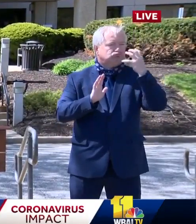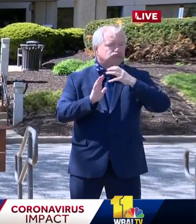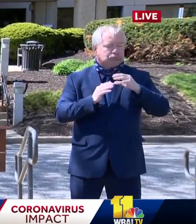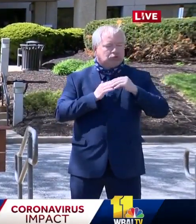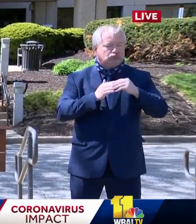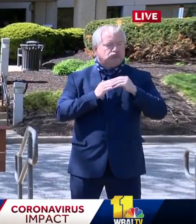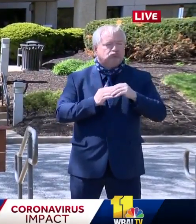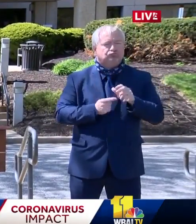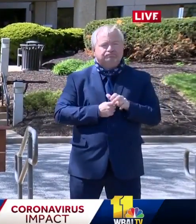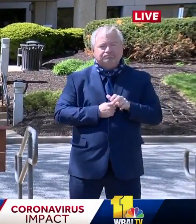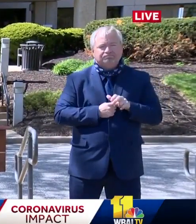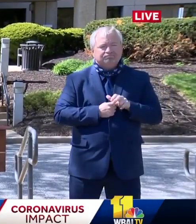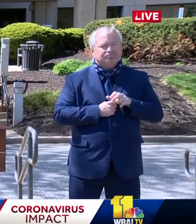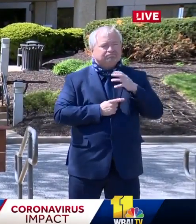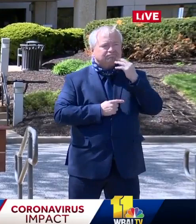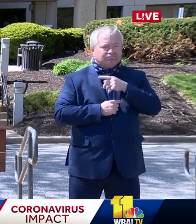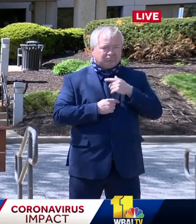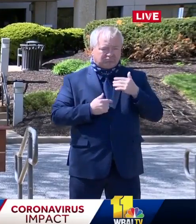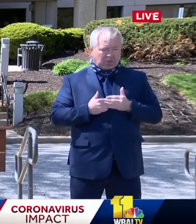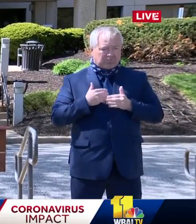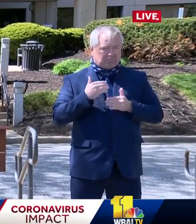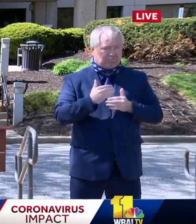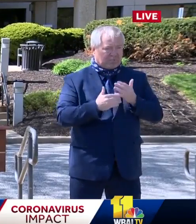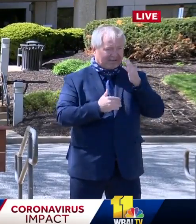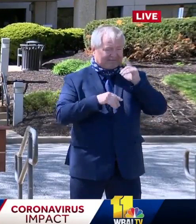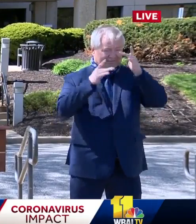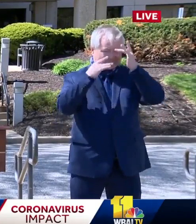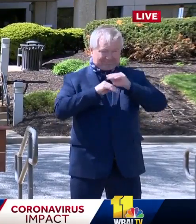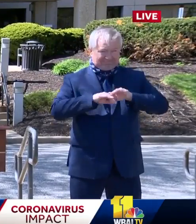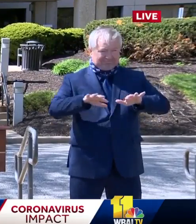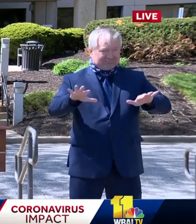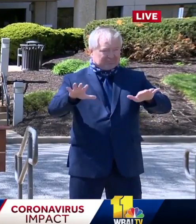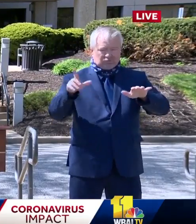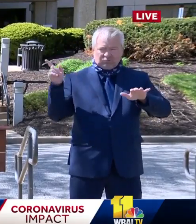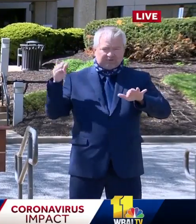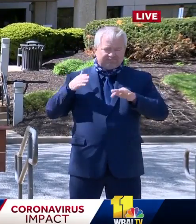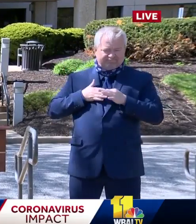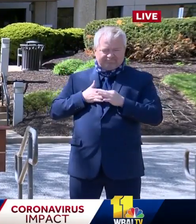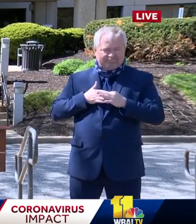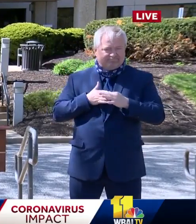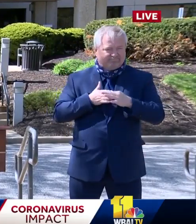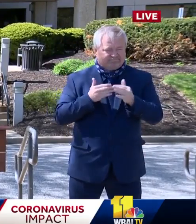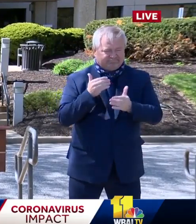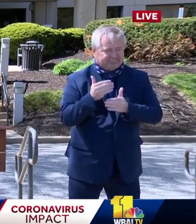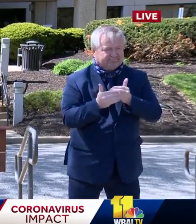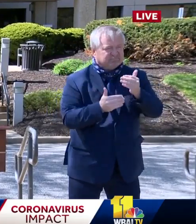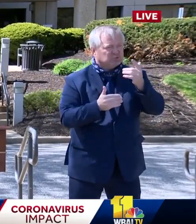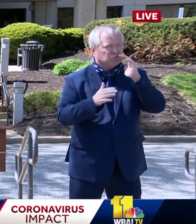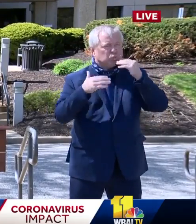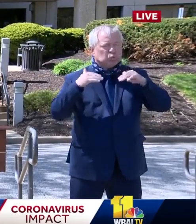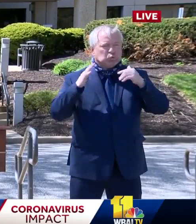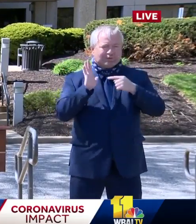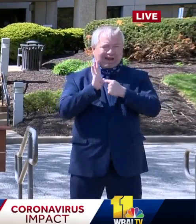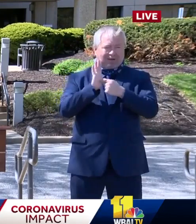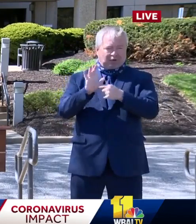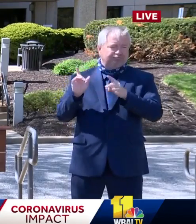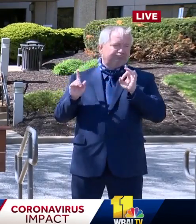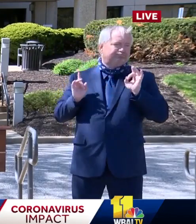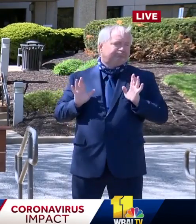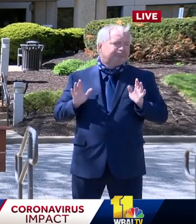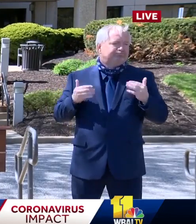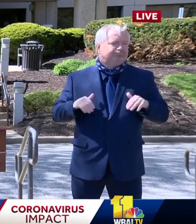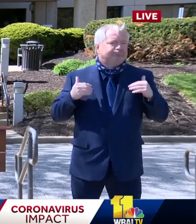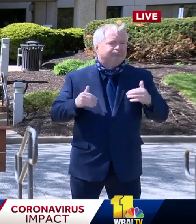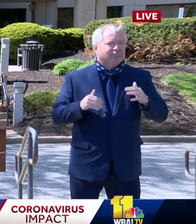into this healthcare crisis. And the way you've led us through this crisis, I think is a phenomenal example of, of what it means to